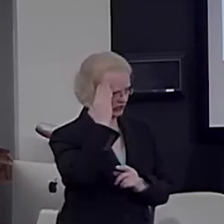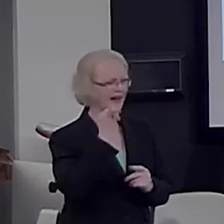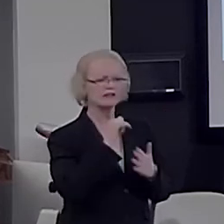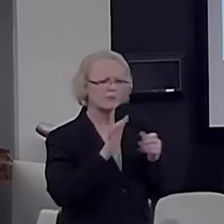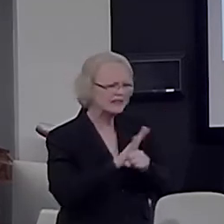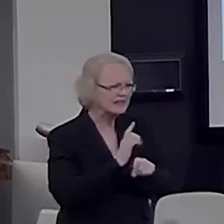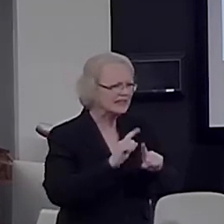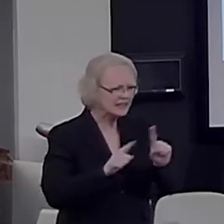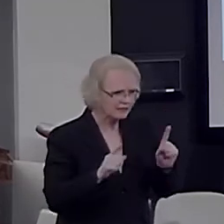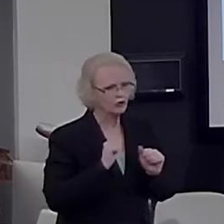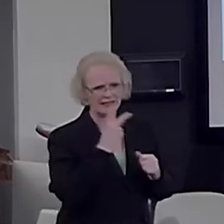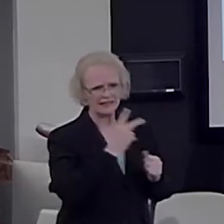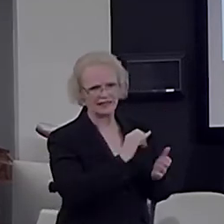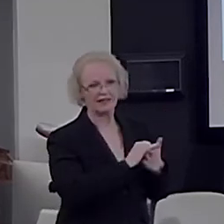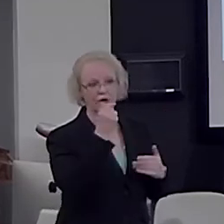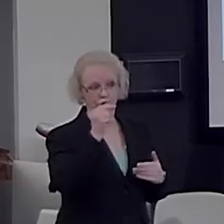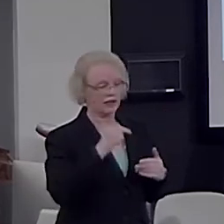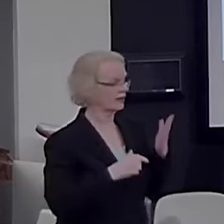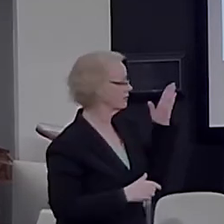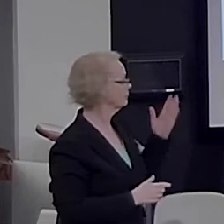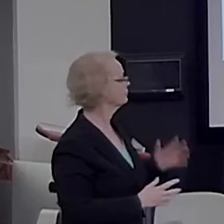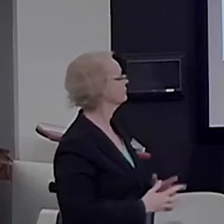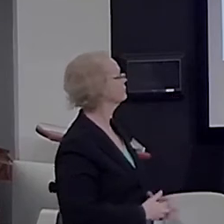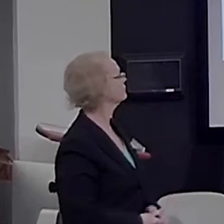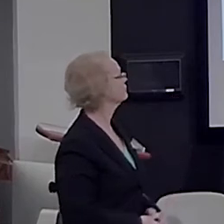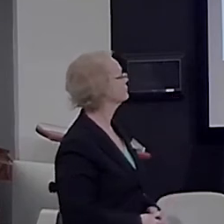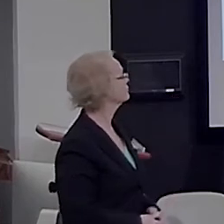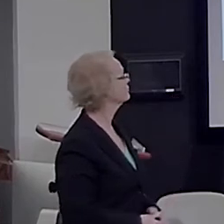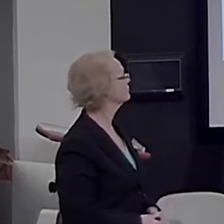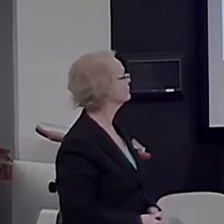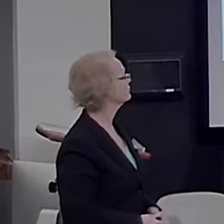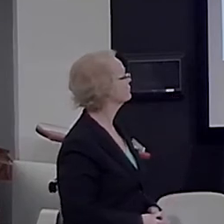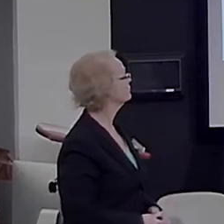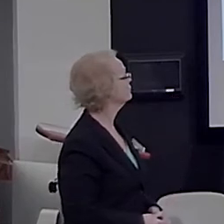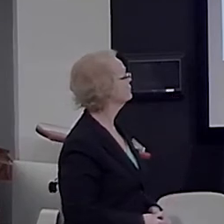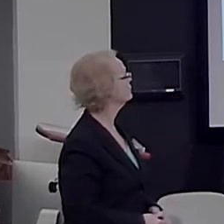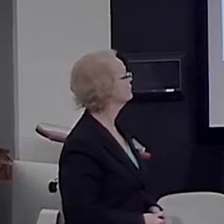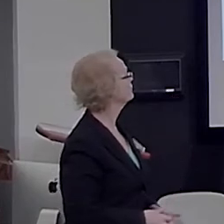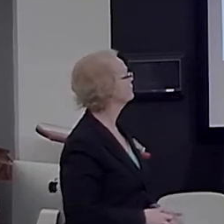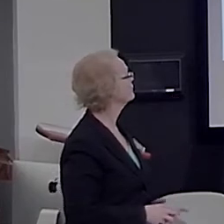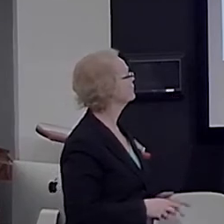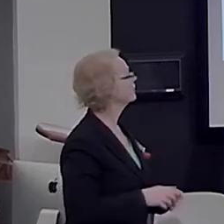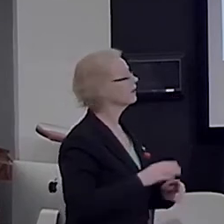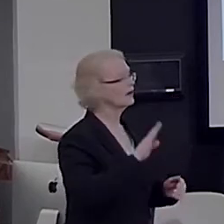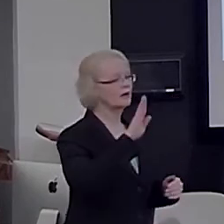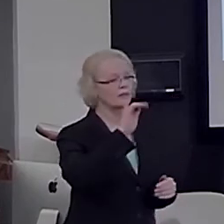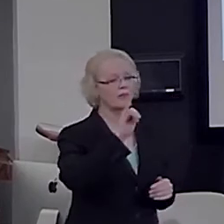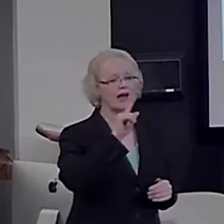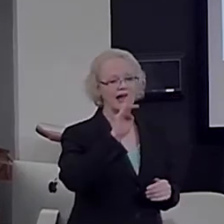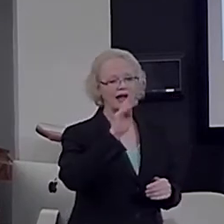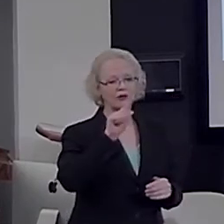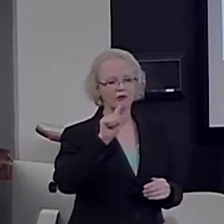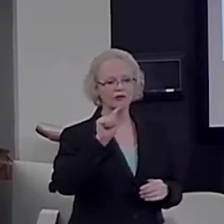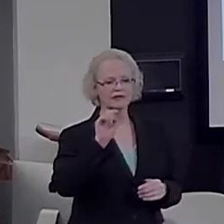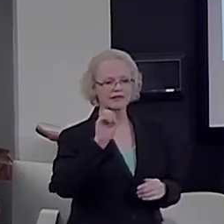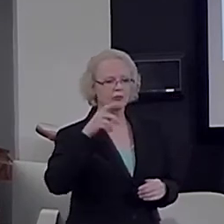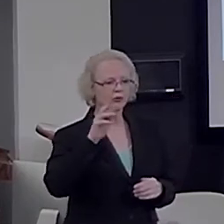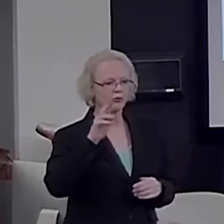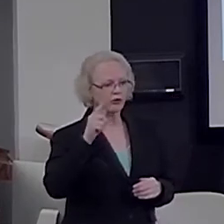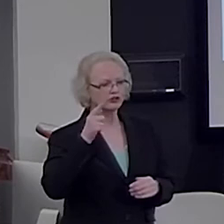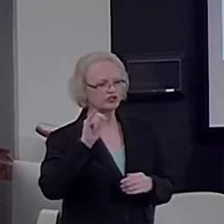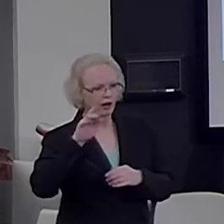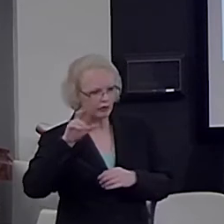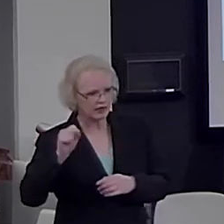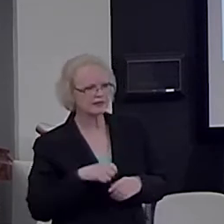green now. So, bilateral posterior STS and angular gyrus or temporal parietal junction here. Ontario